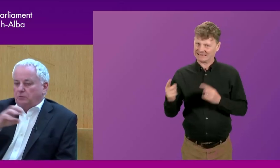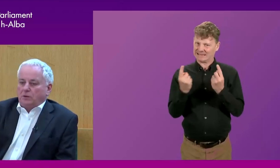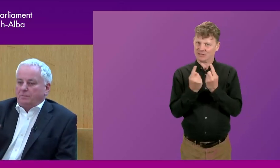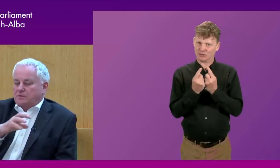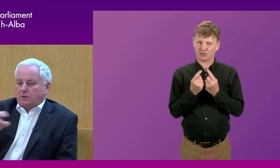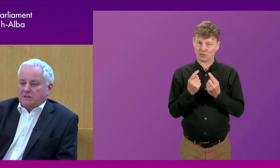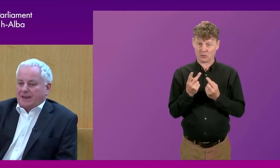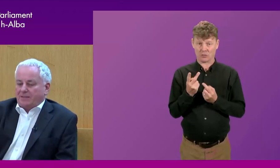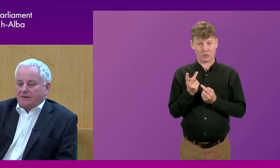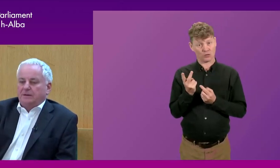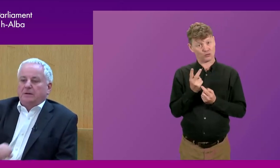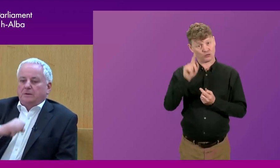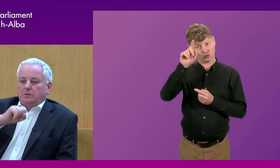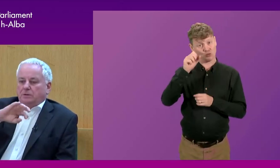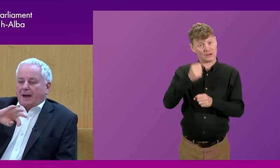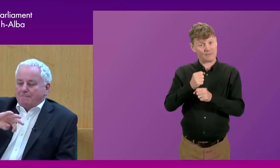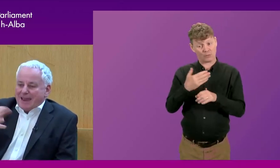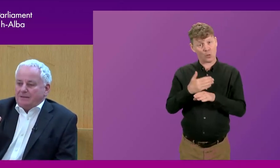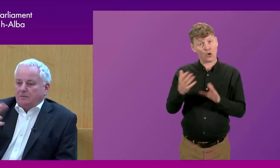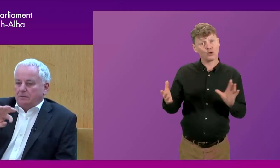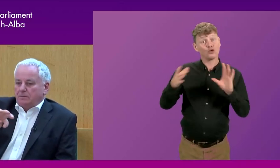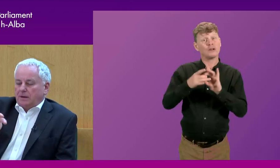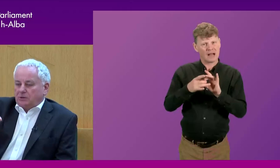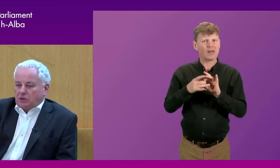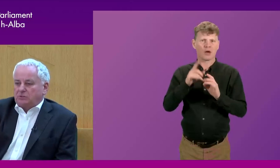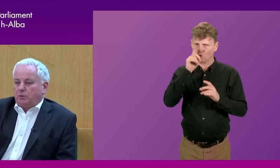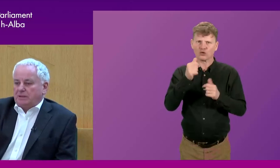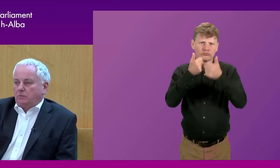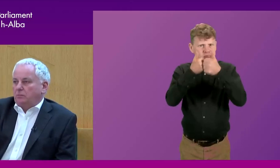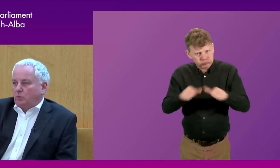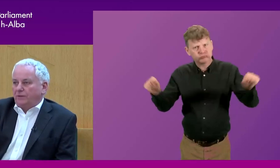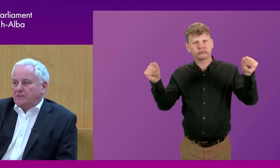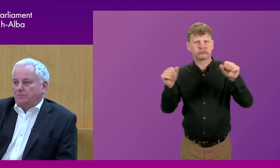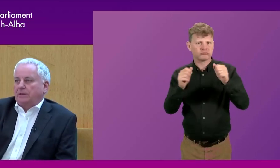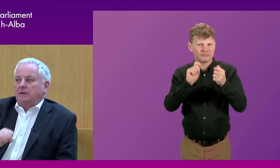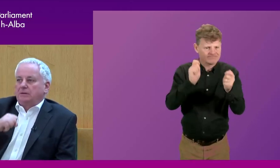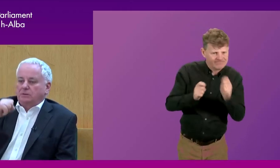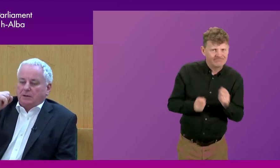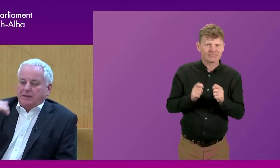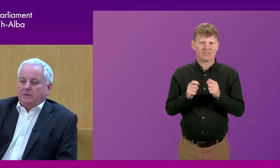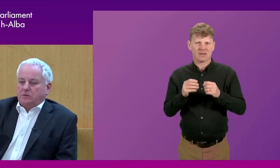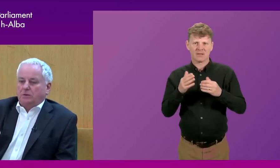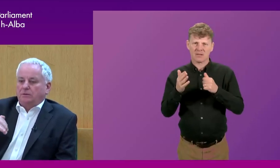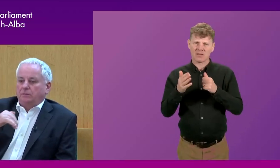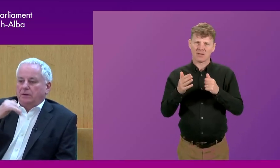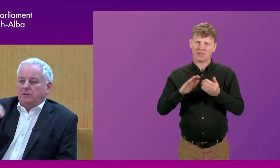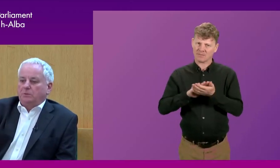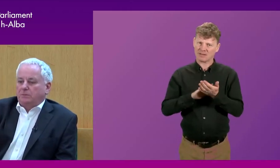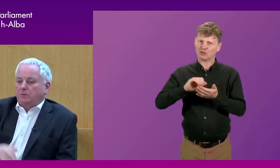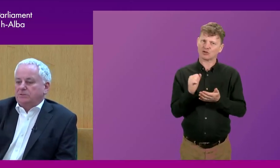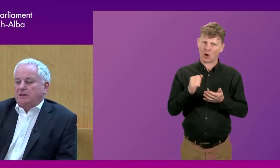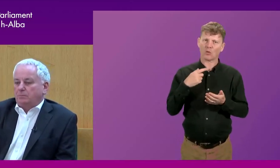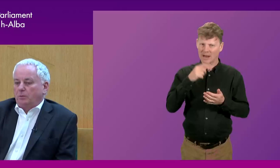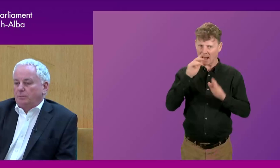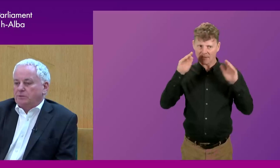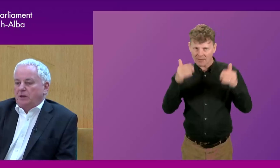where I think the two governments working together could amend and adjust what they do more flexibly so that here in Scotland, we can deal